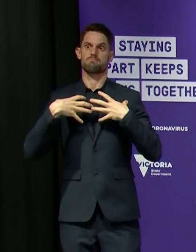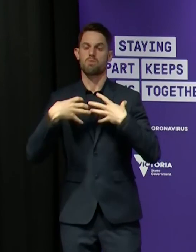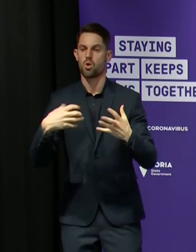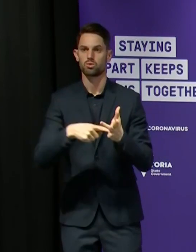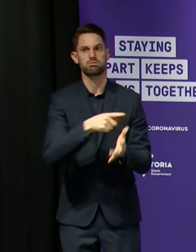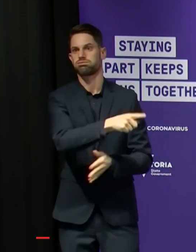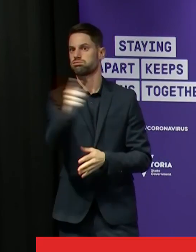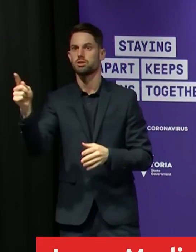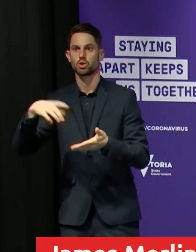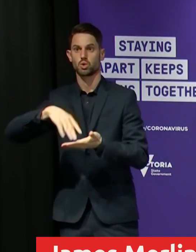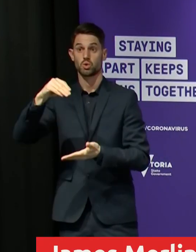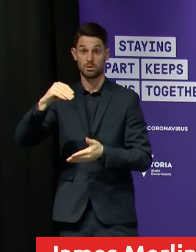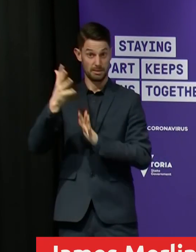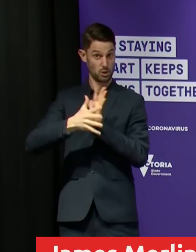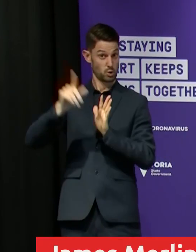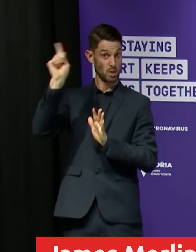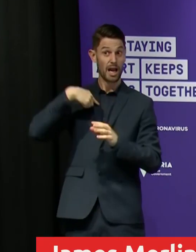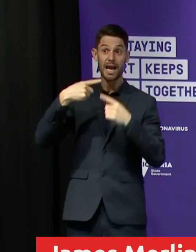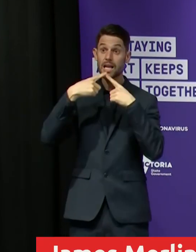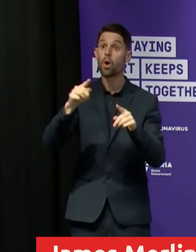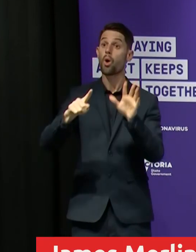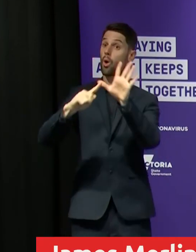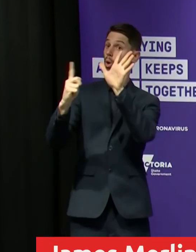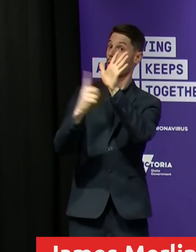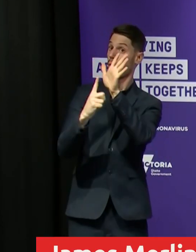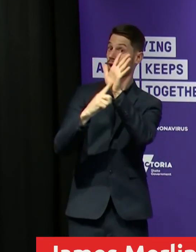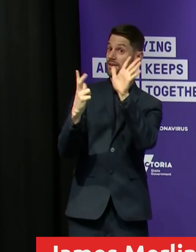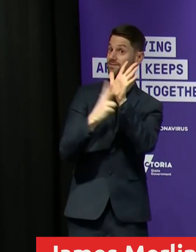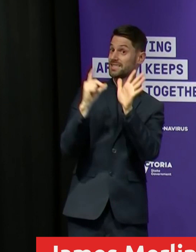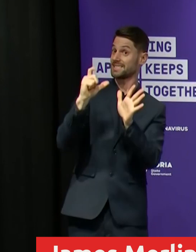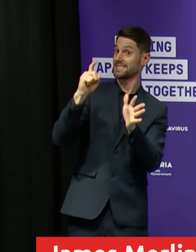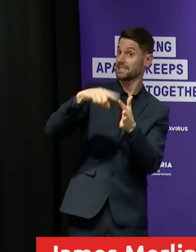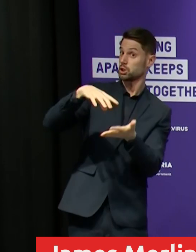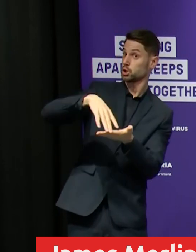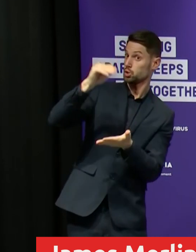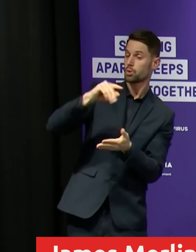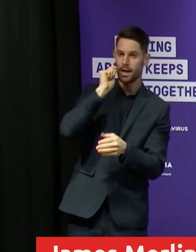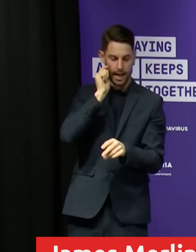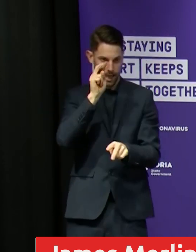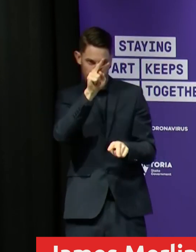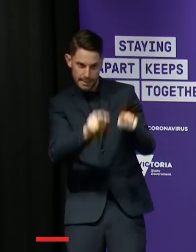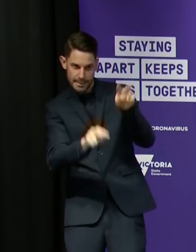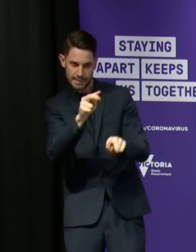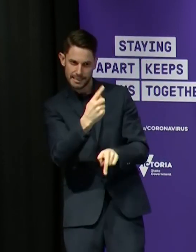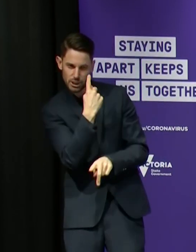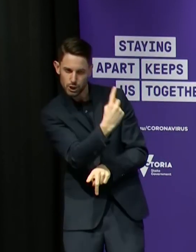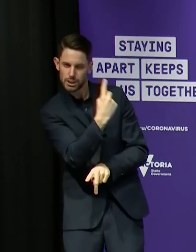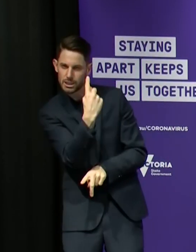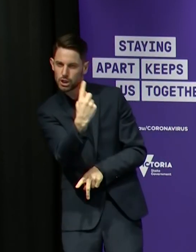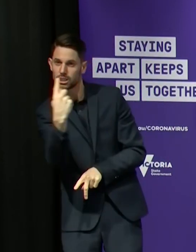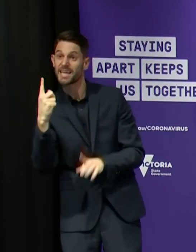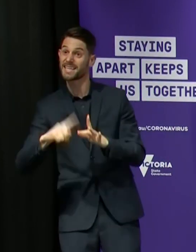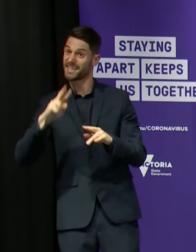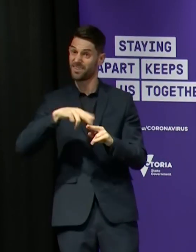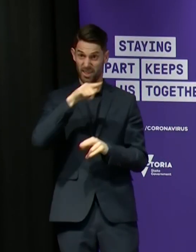that every single VCE student will be individually assessed and any adverse impacts from